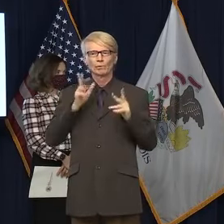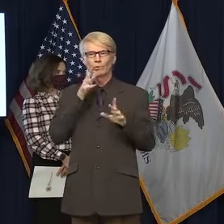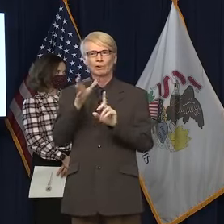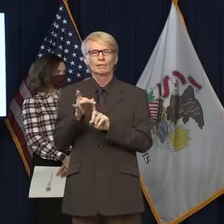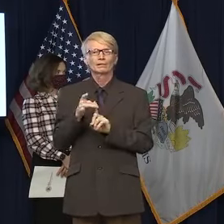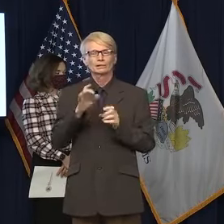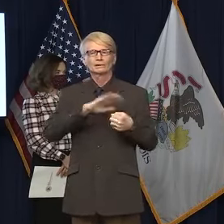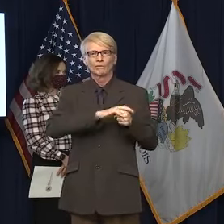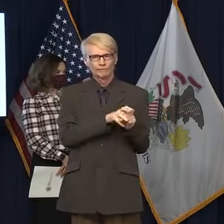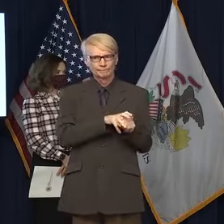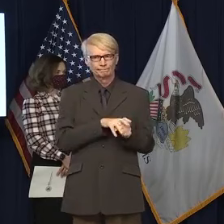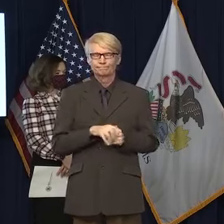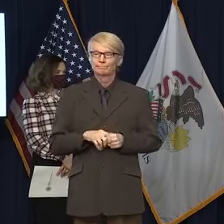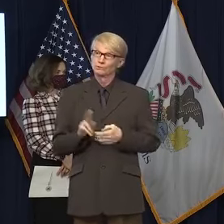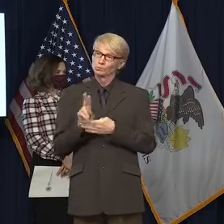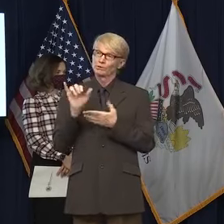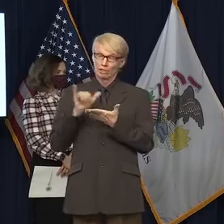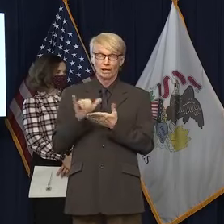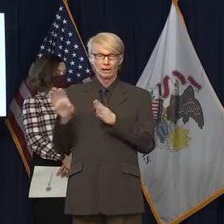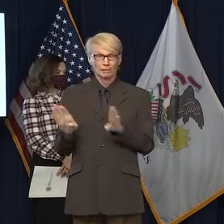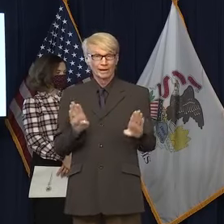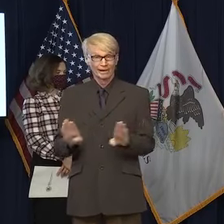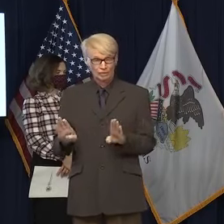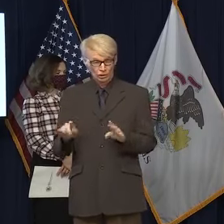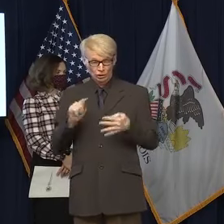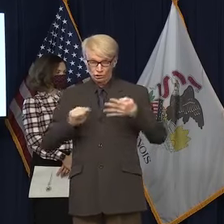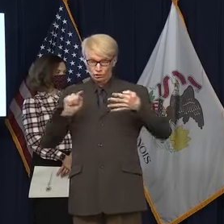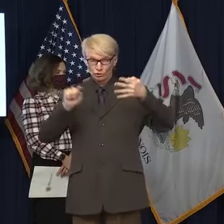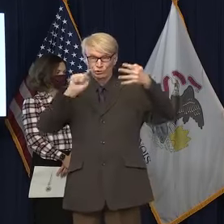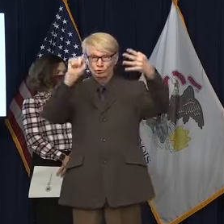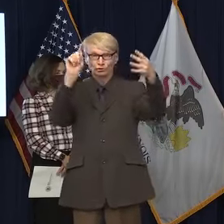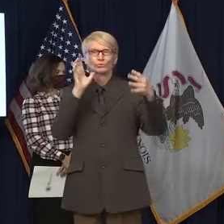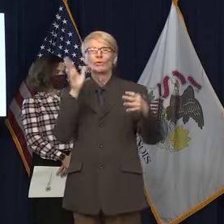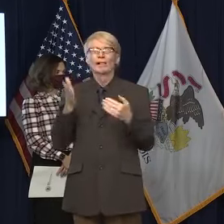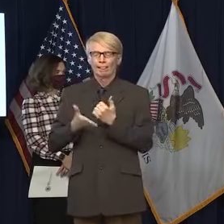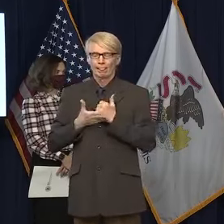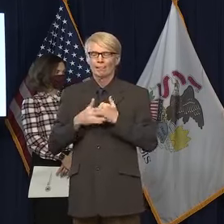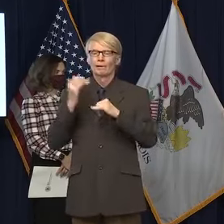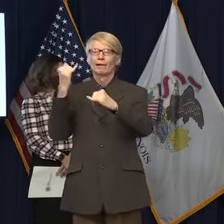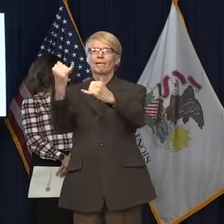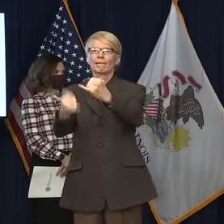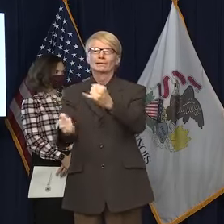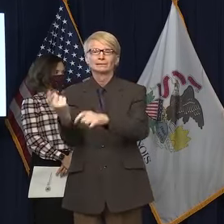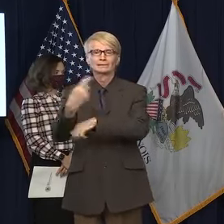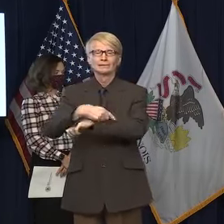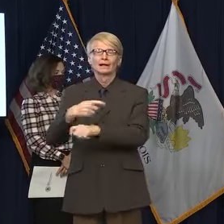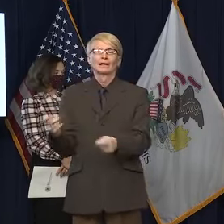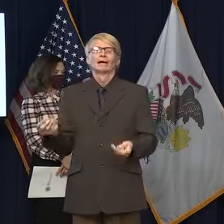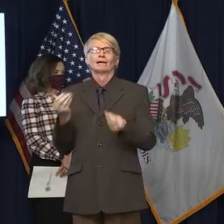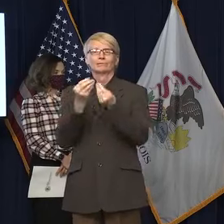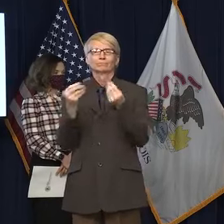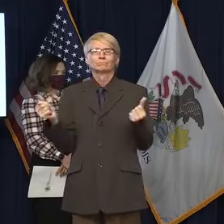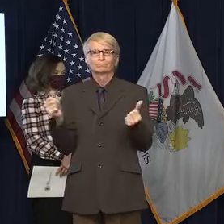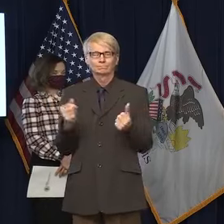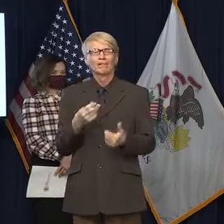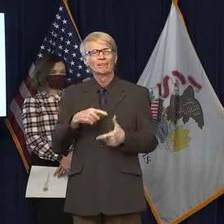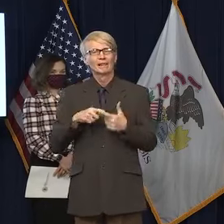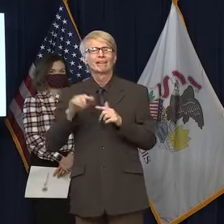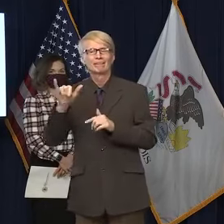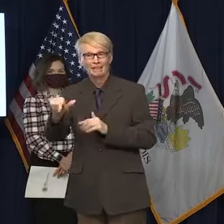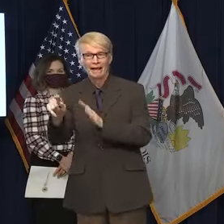approach will get us to the end of the pandemic, and then we truly will have that time for celebration. Thank you.